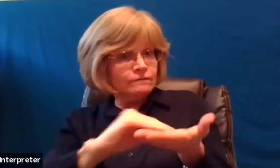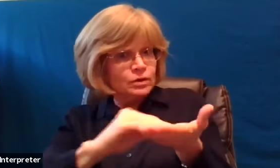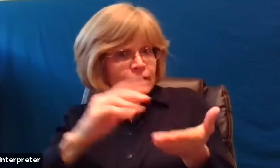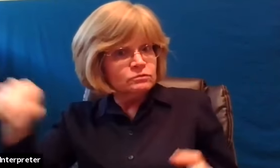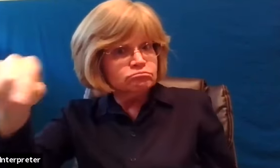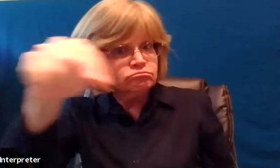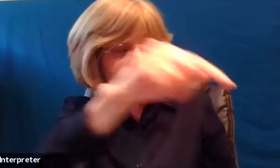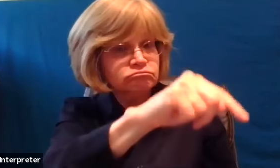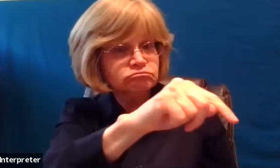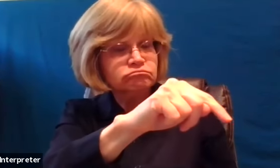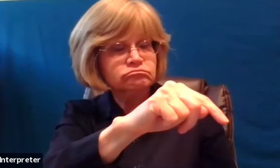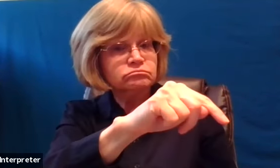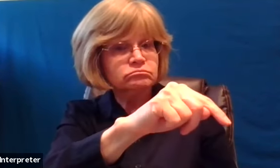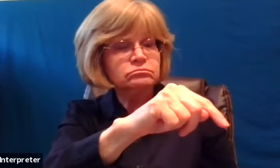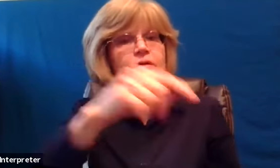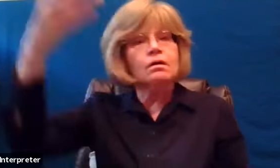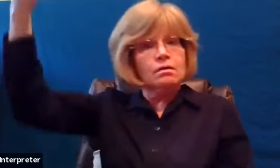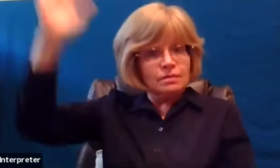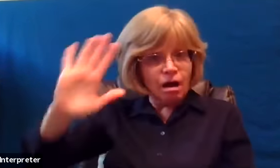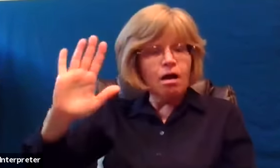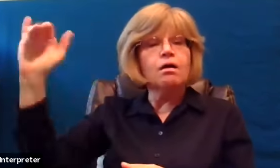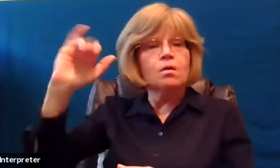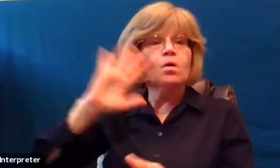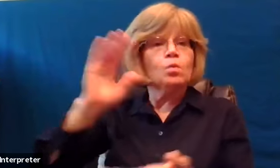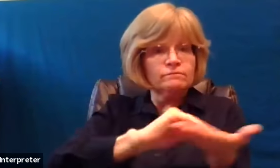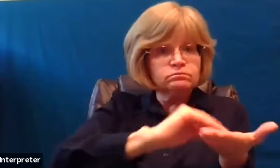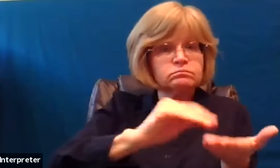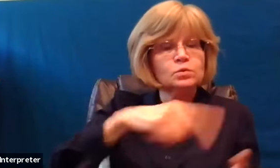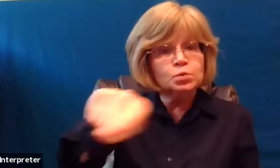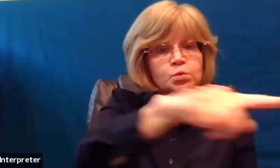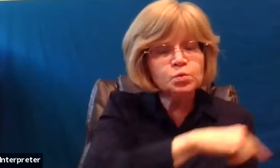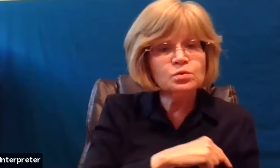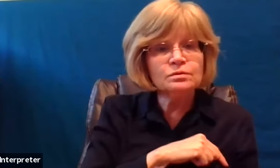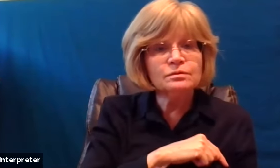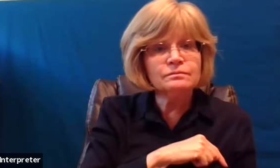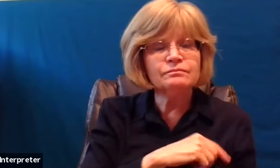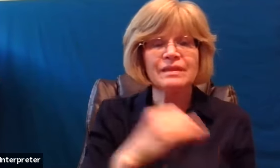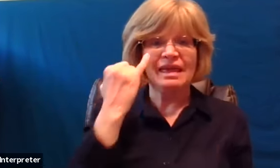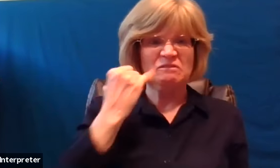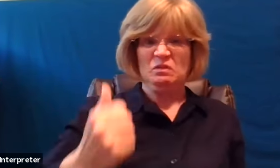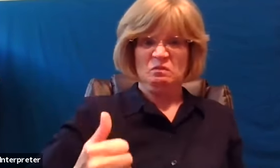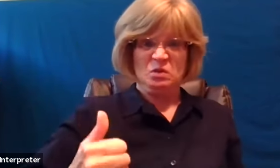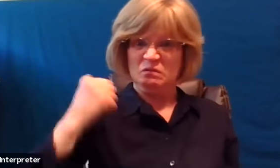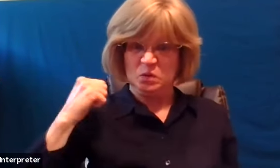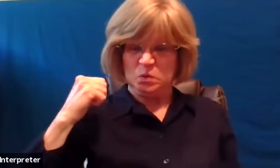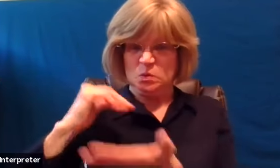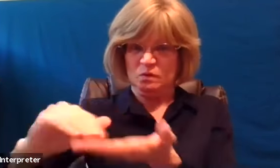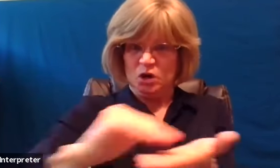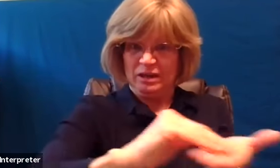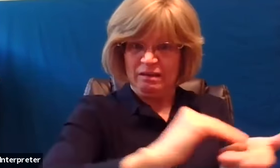trespasses your heavenly father will also forgive you but if you do not forgive others neither will your